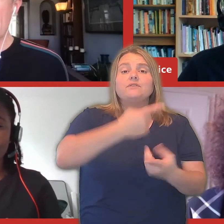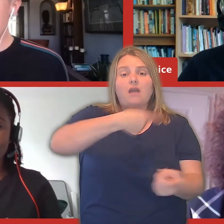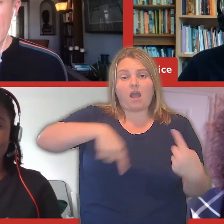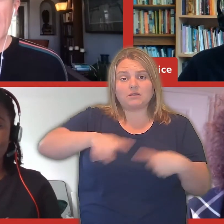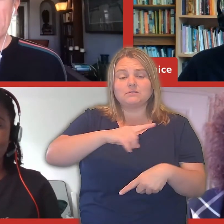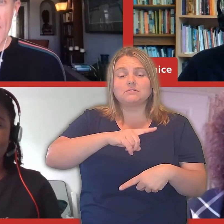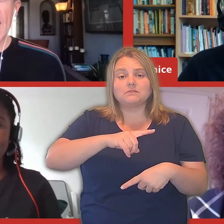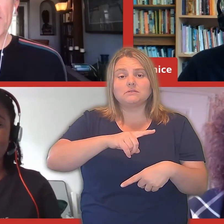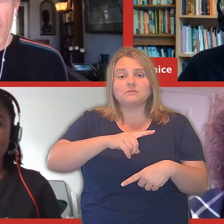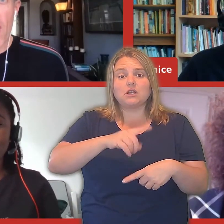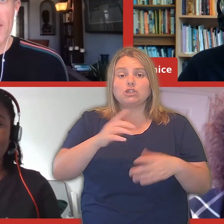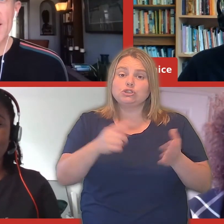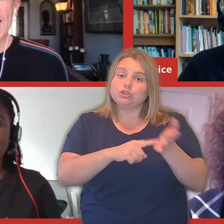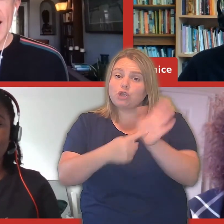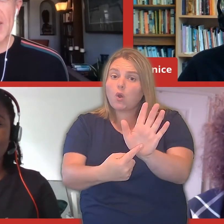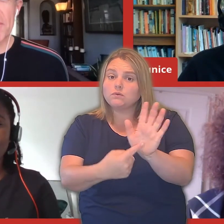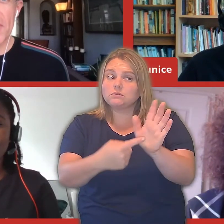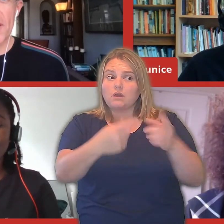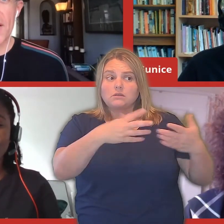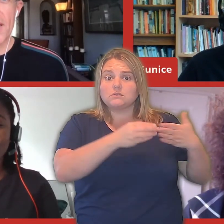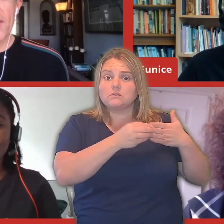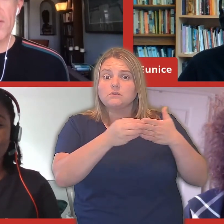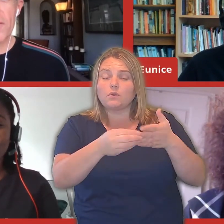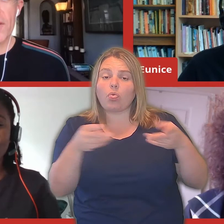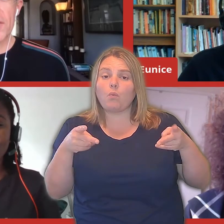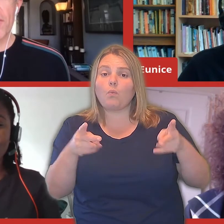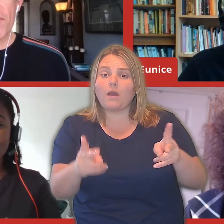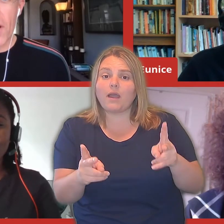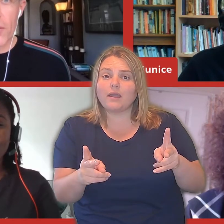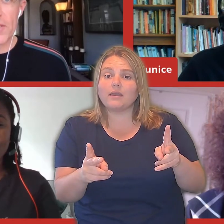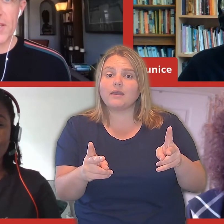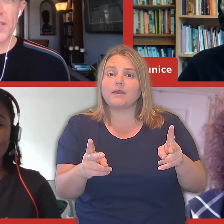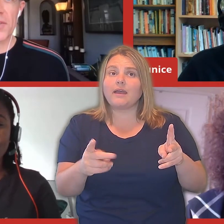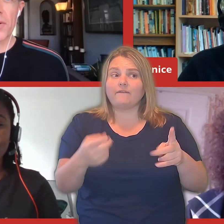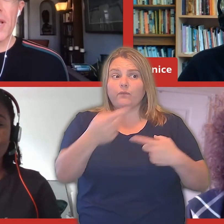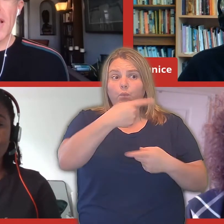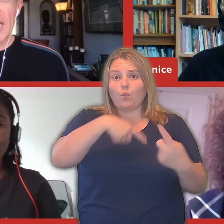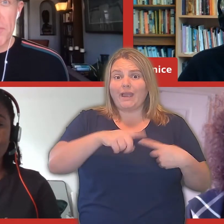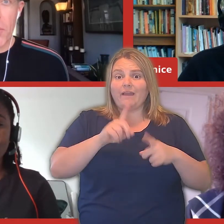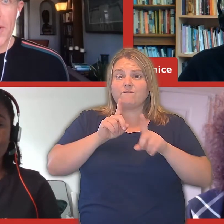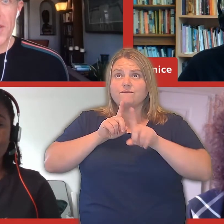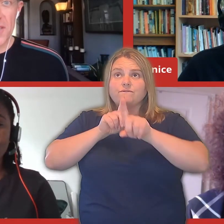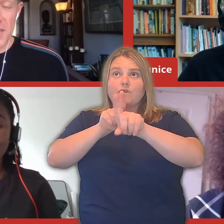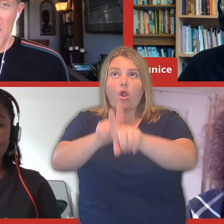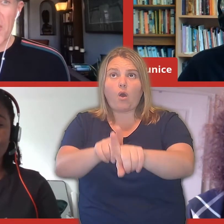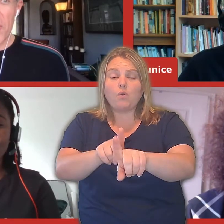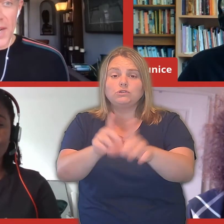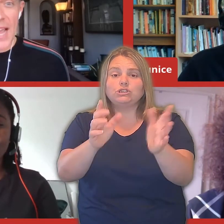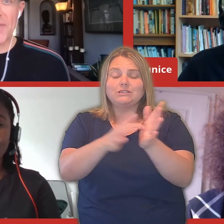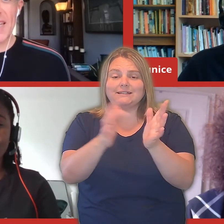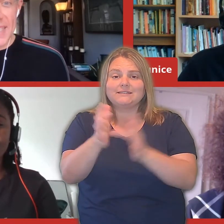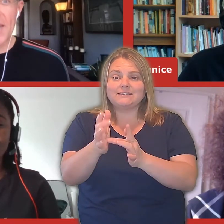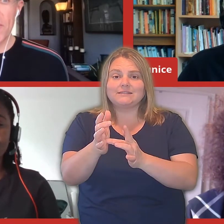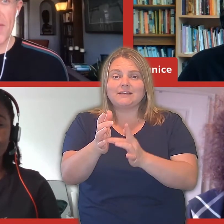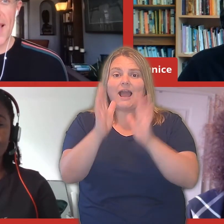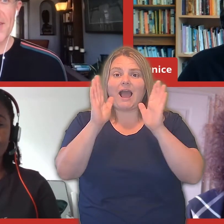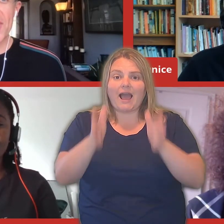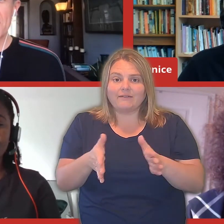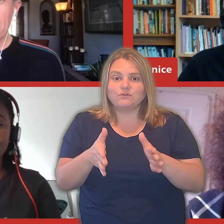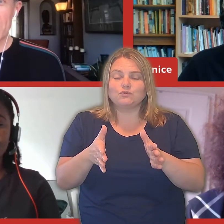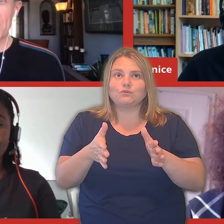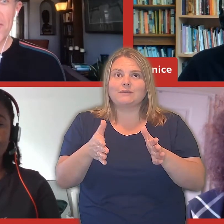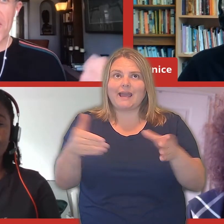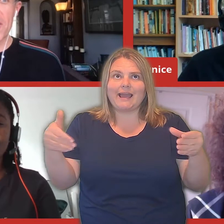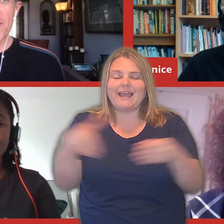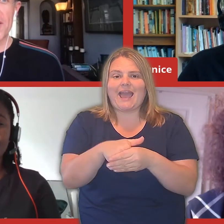way by, in part, engaging politically, then those of us who are following Jesus or exploring Jesus, we're going to have to contend with that.